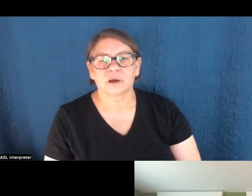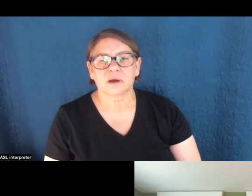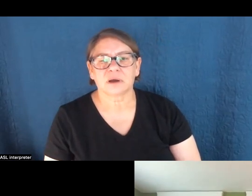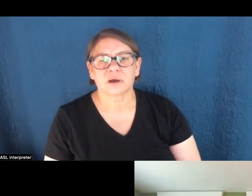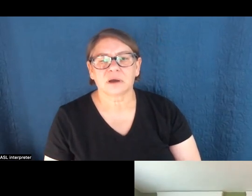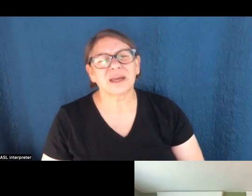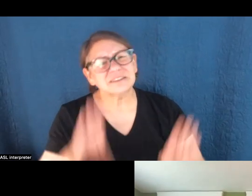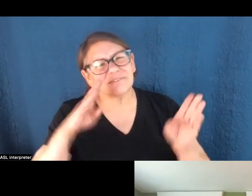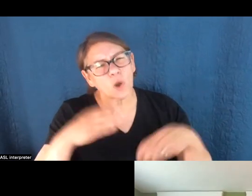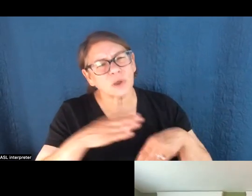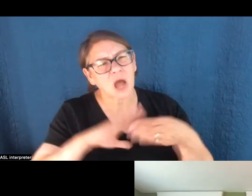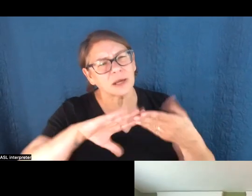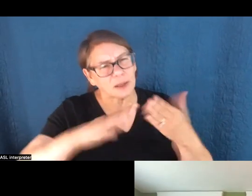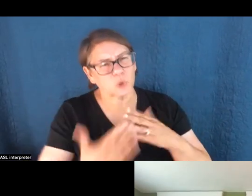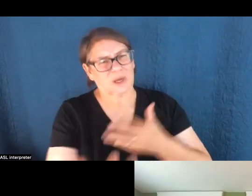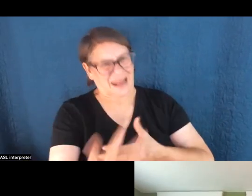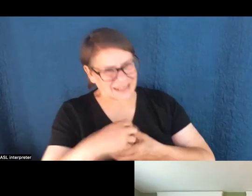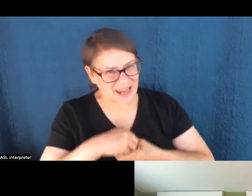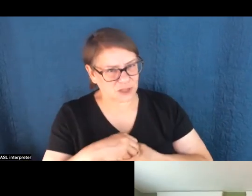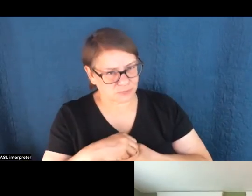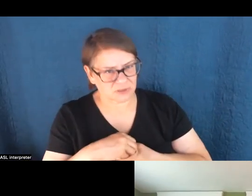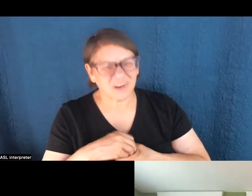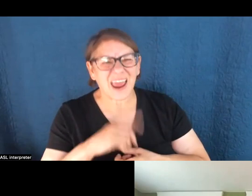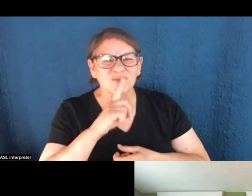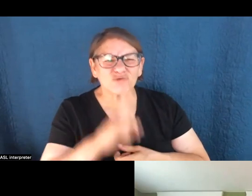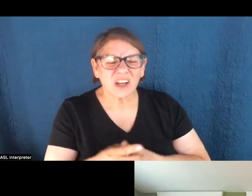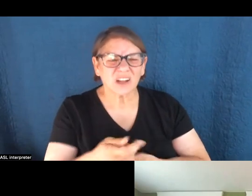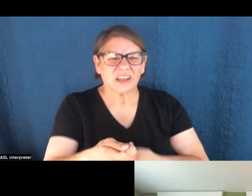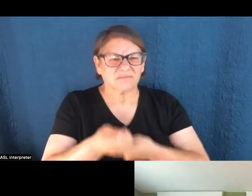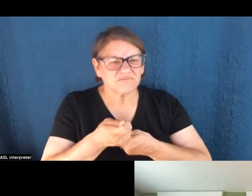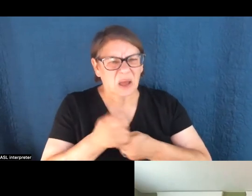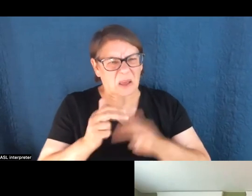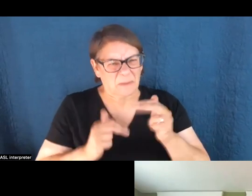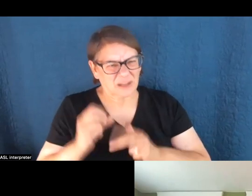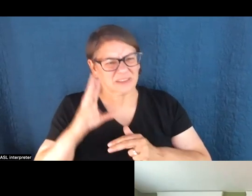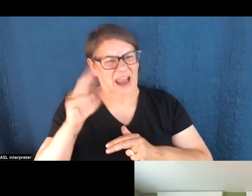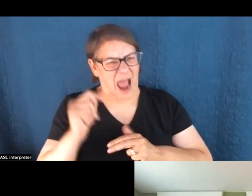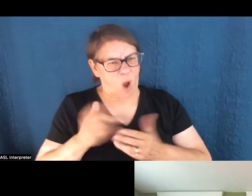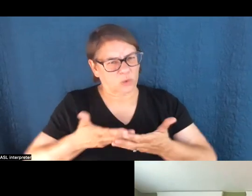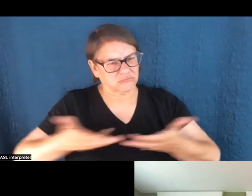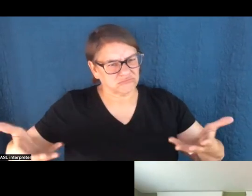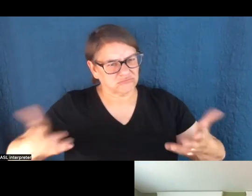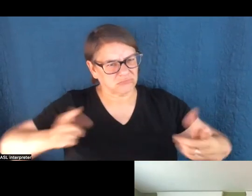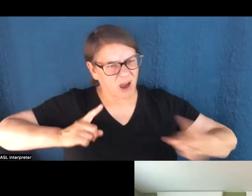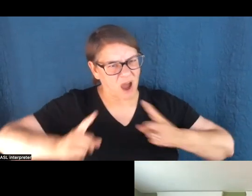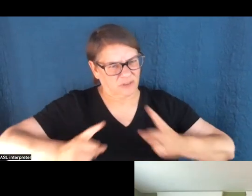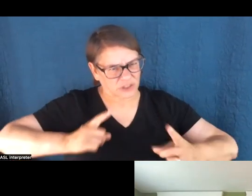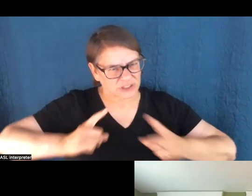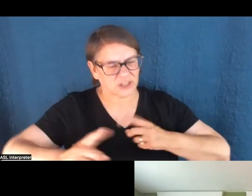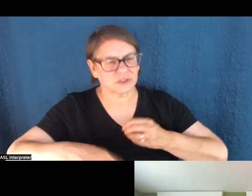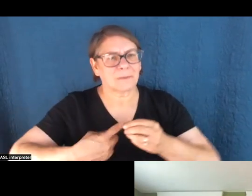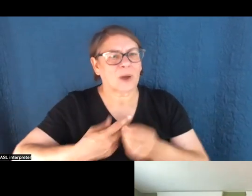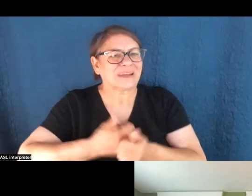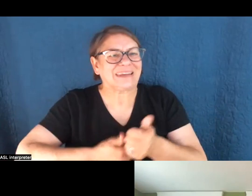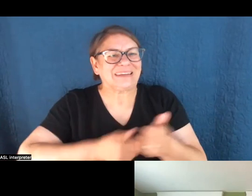focused on community engagement, um, and really building out conversations about the various